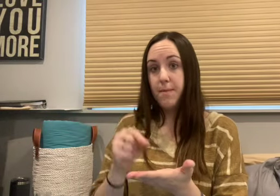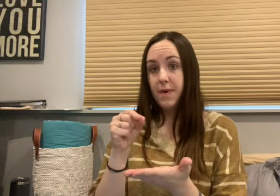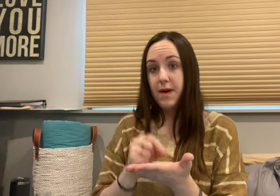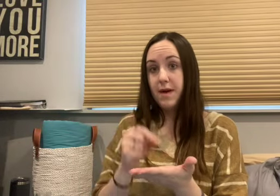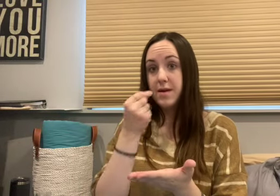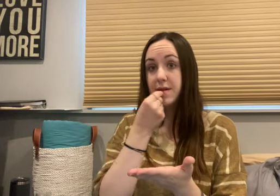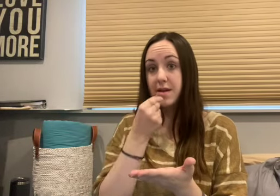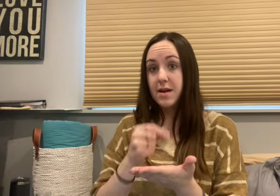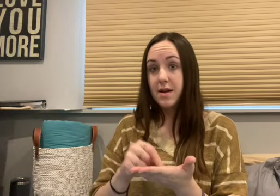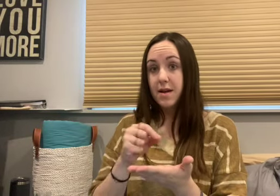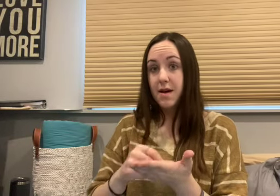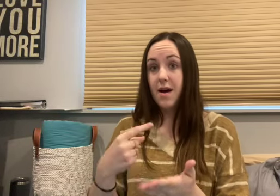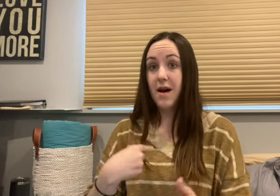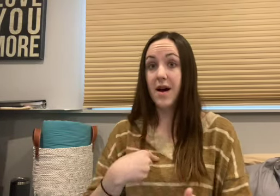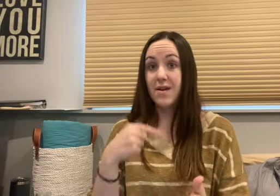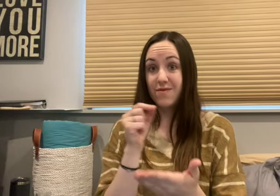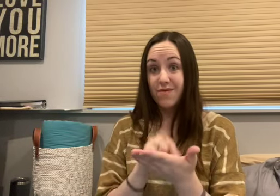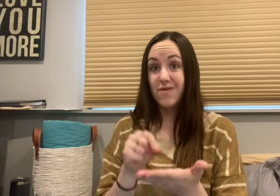wrote down our song